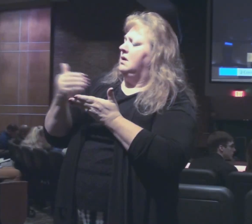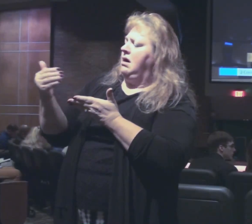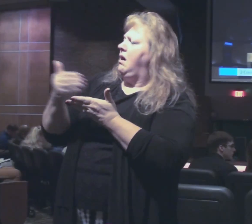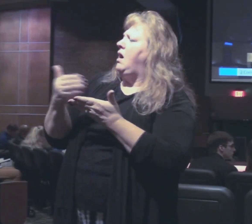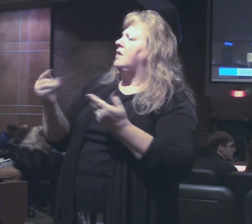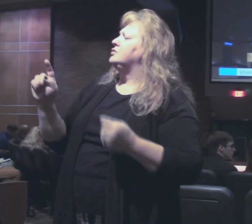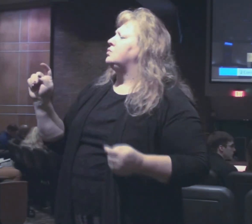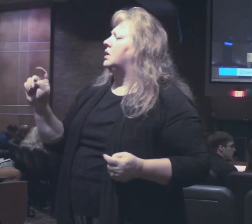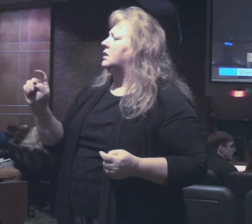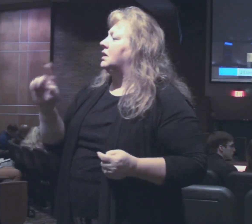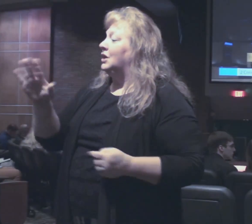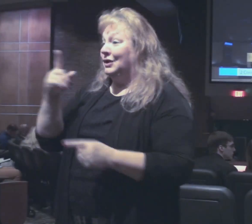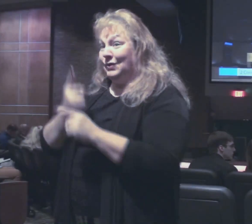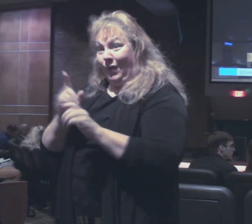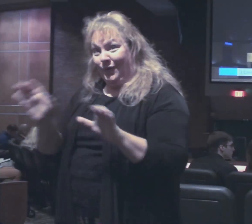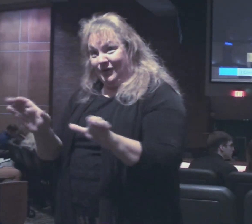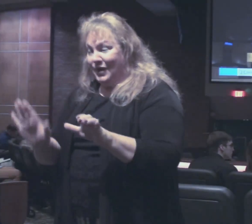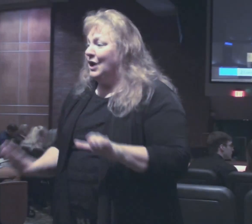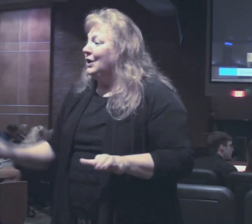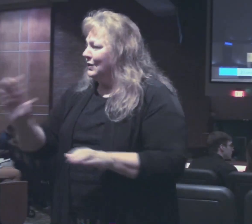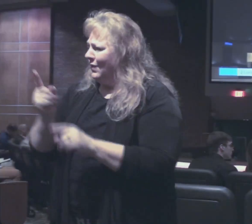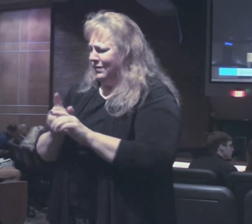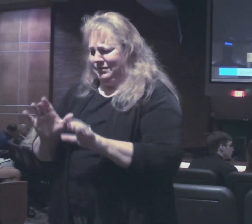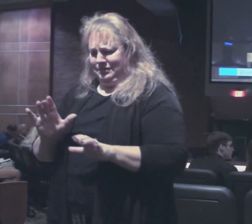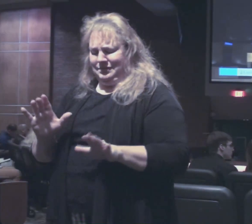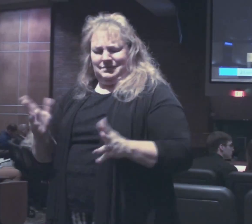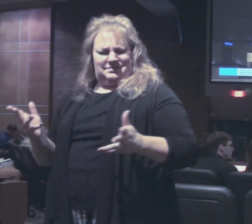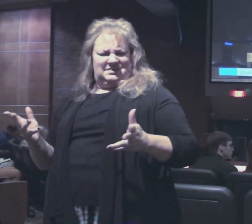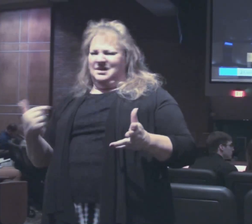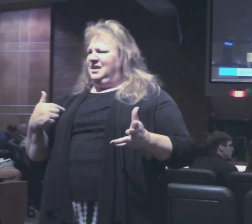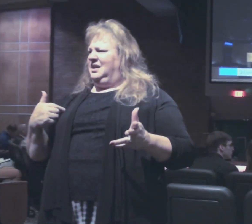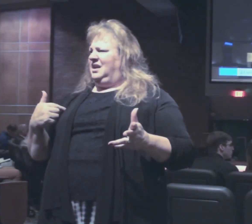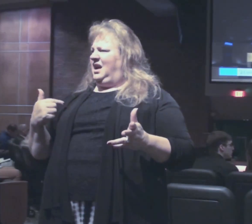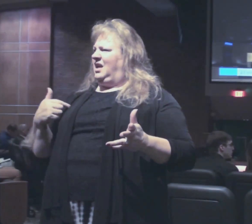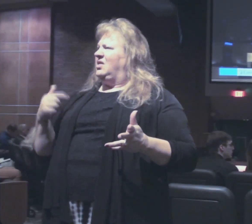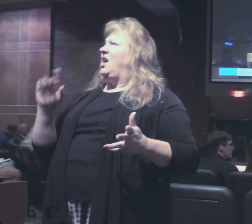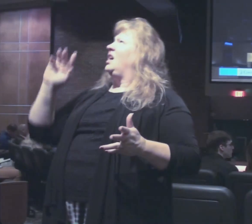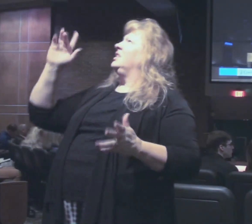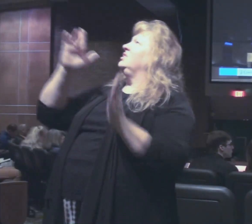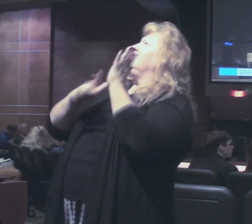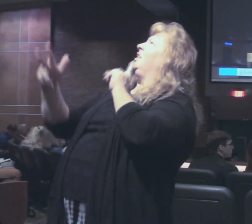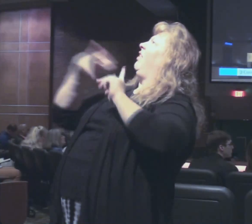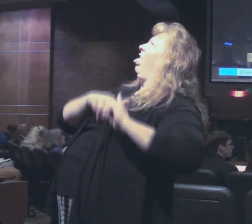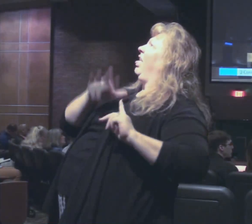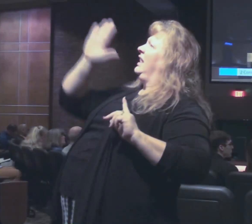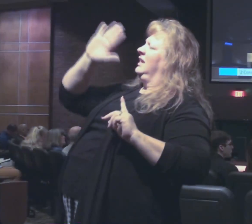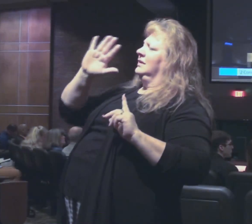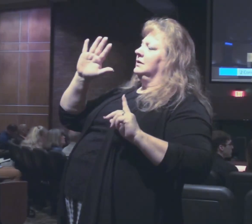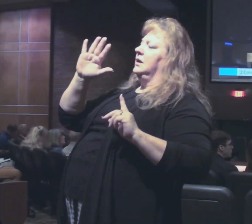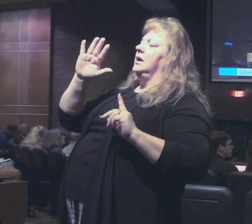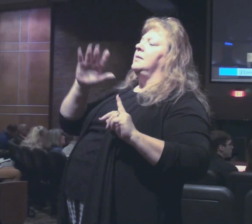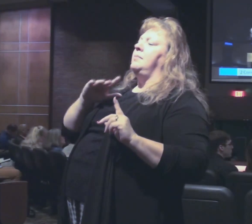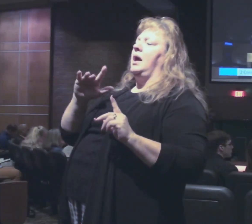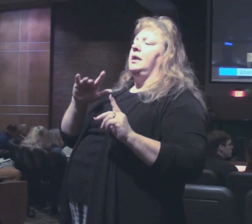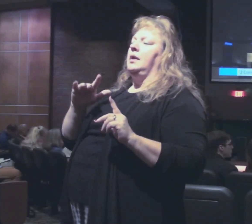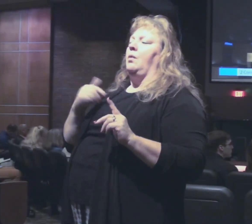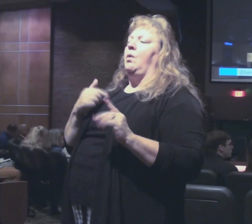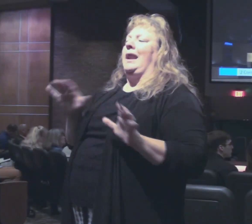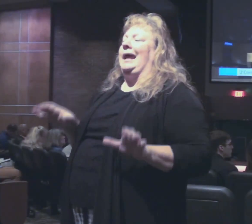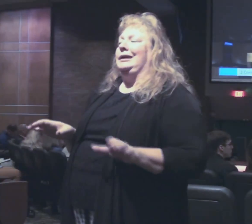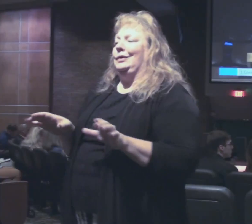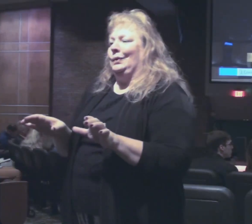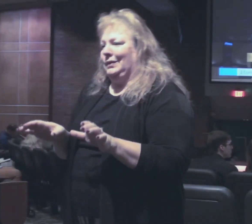of your righteousness your righteousness I thought well I thought I had just have the righteousness of Christ but there's the practical